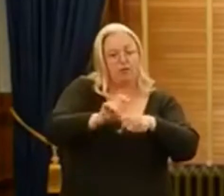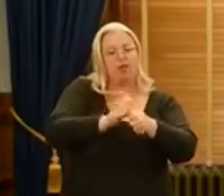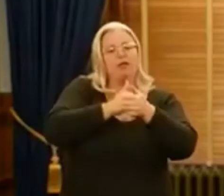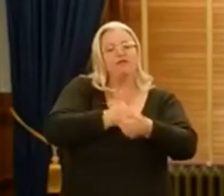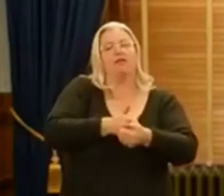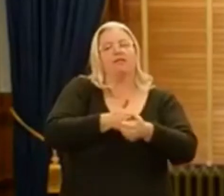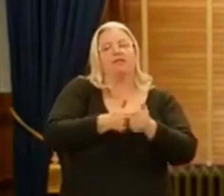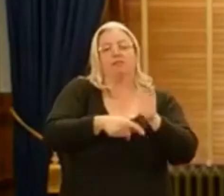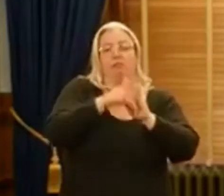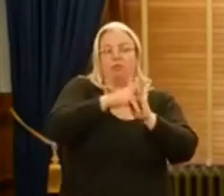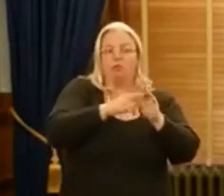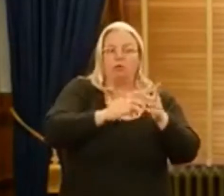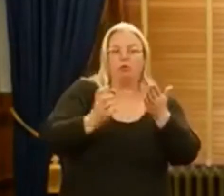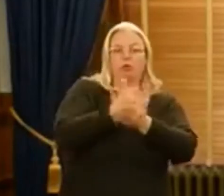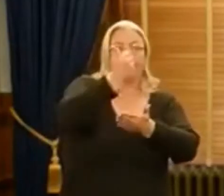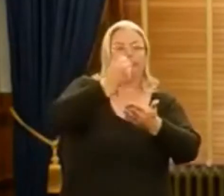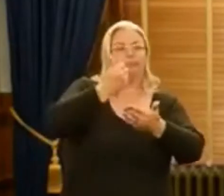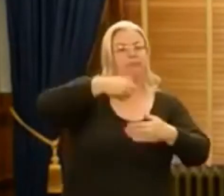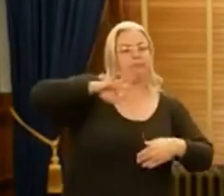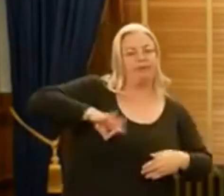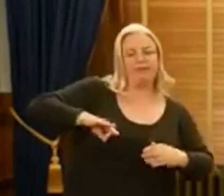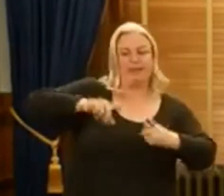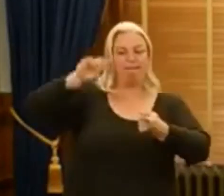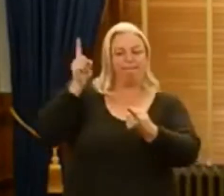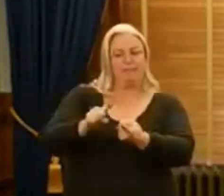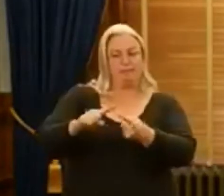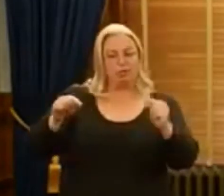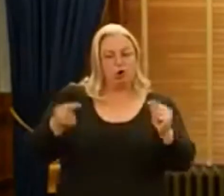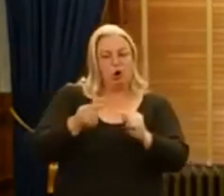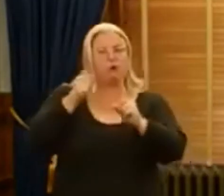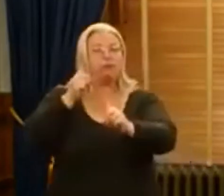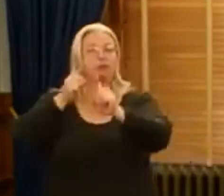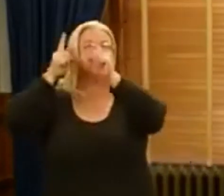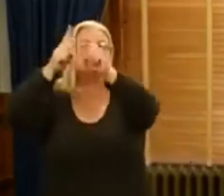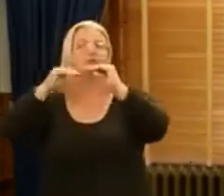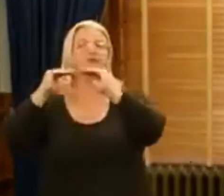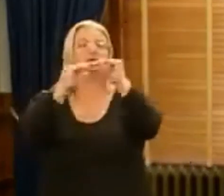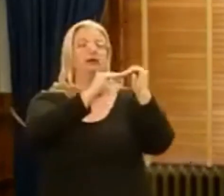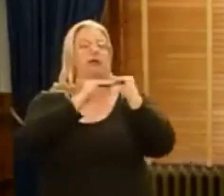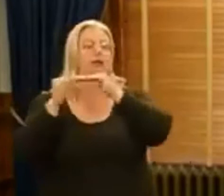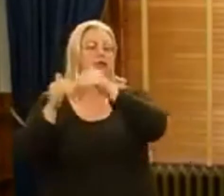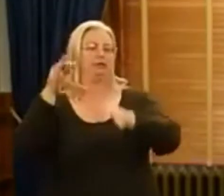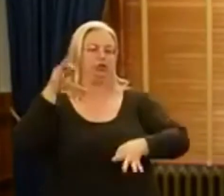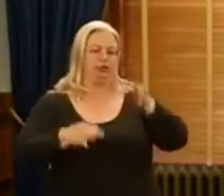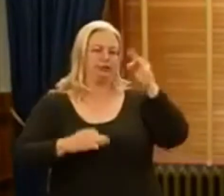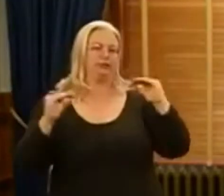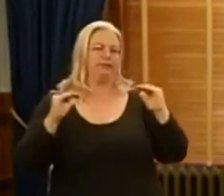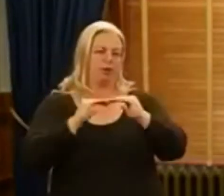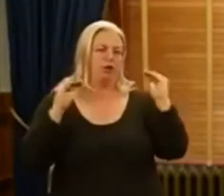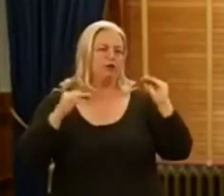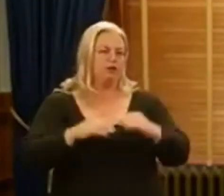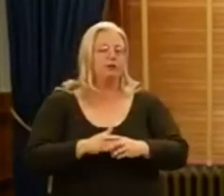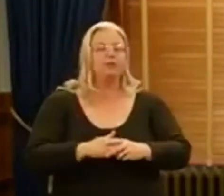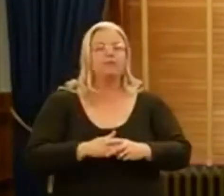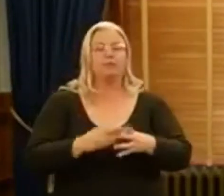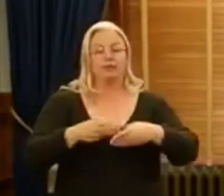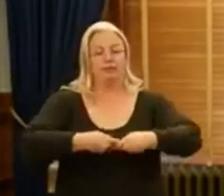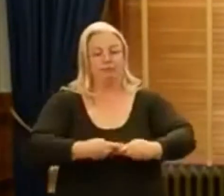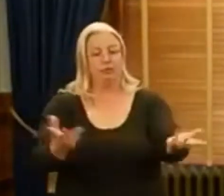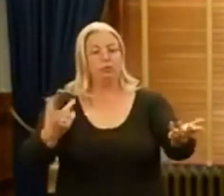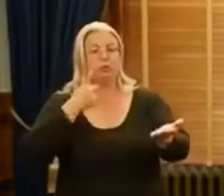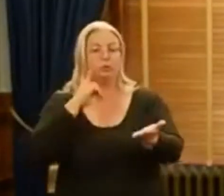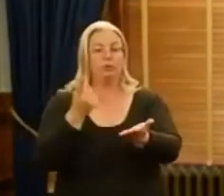principles of maximizing benefit, minimizing harm, and striving for equity, justice, and fairness. The distribution